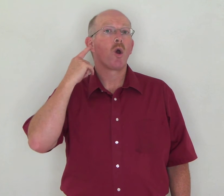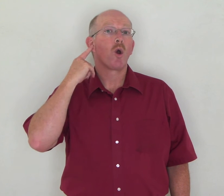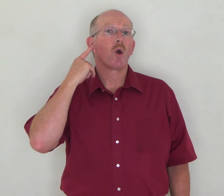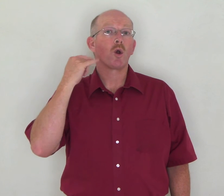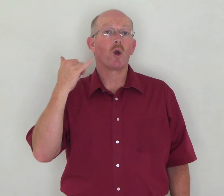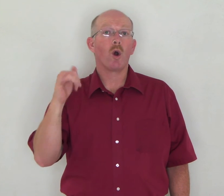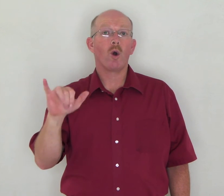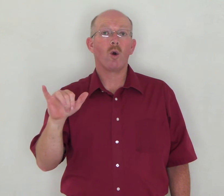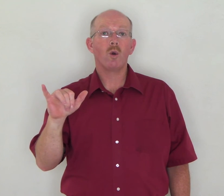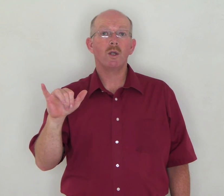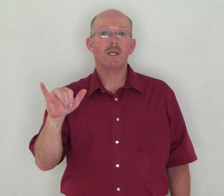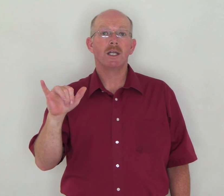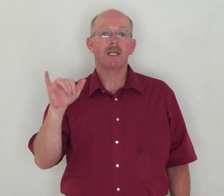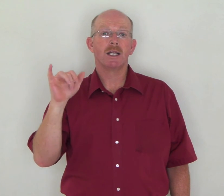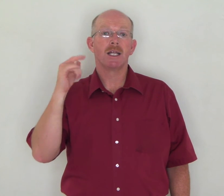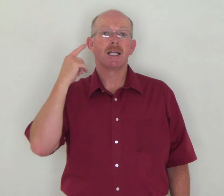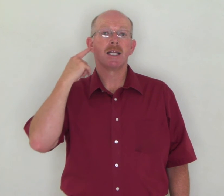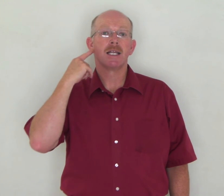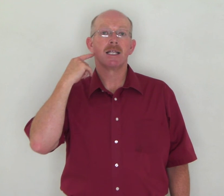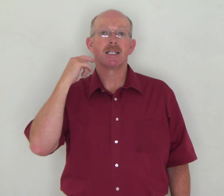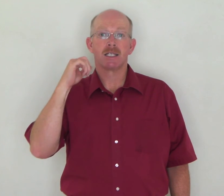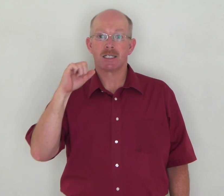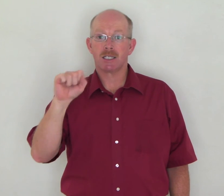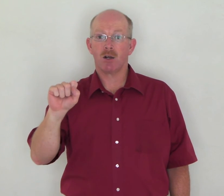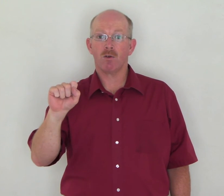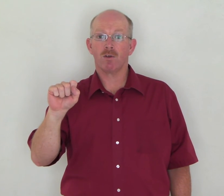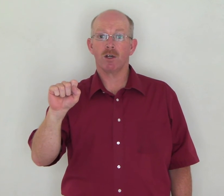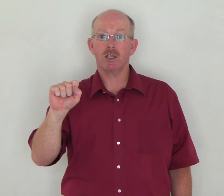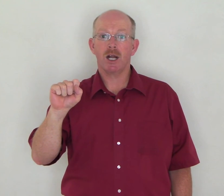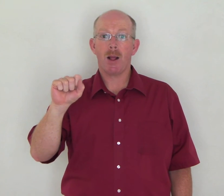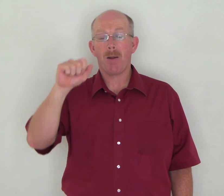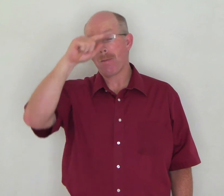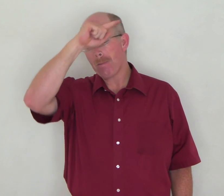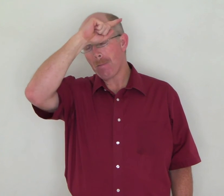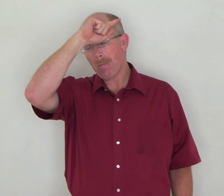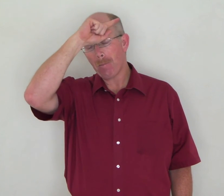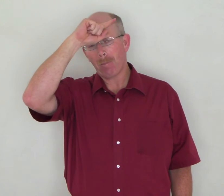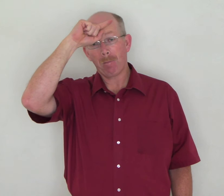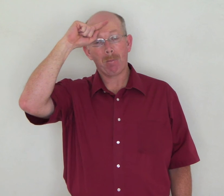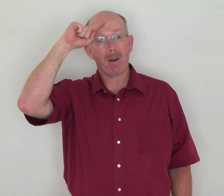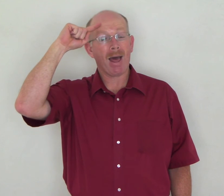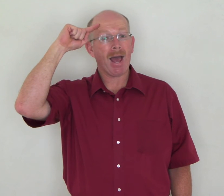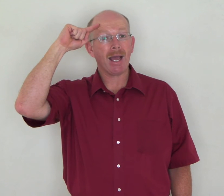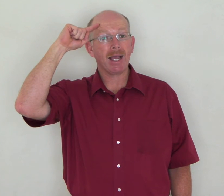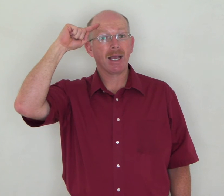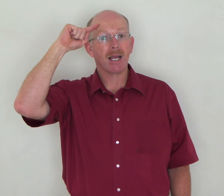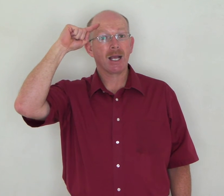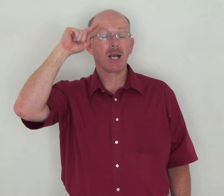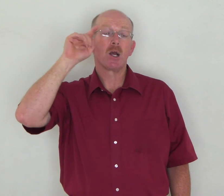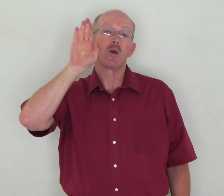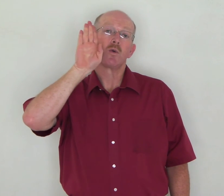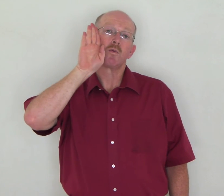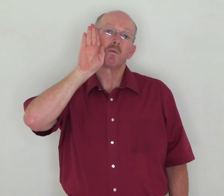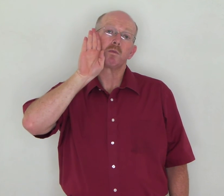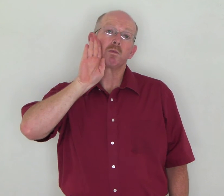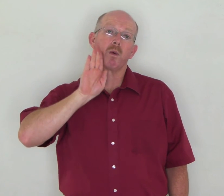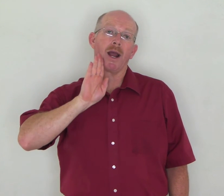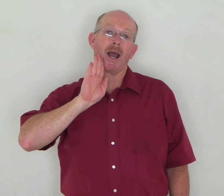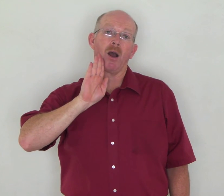Gold. Silver. Black. Brown.